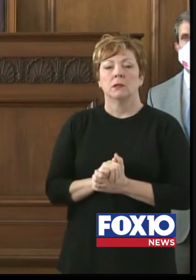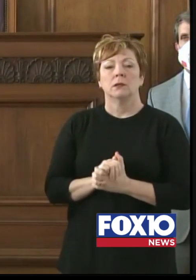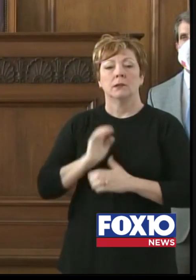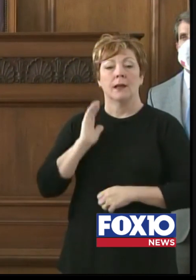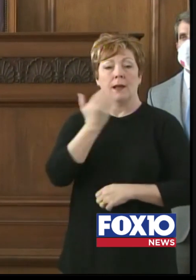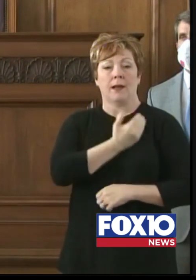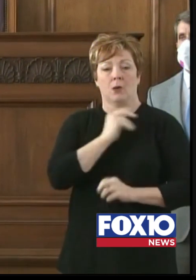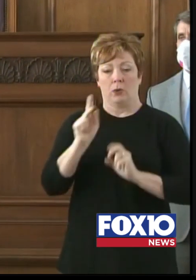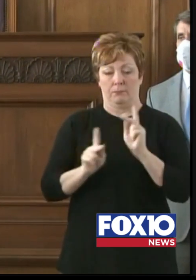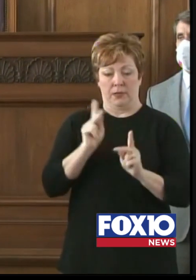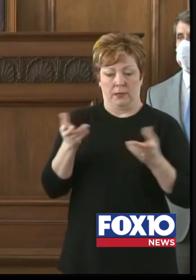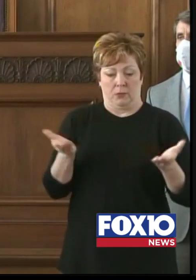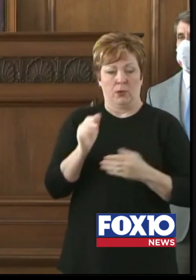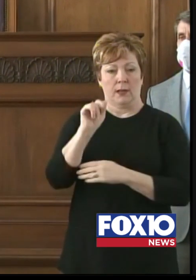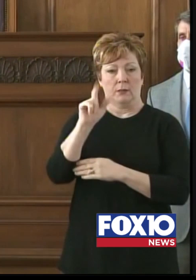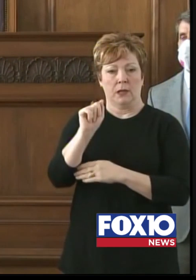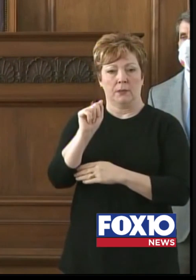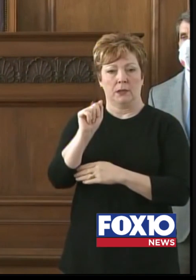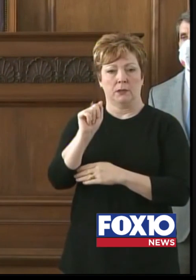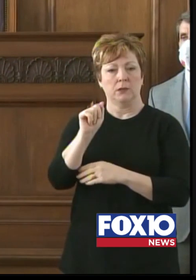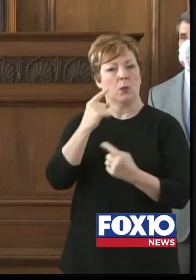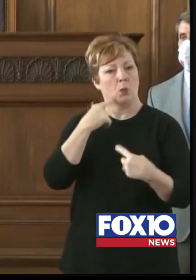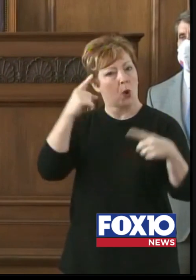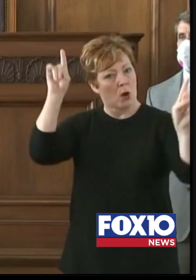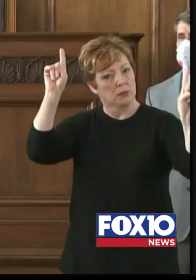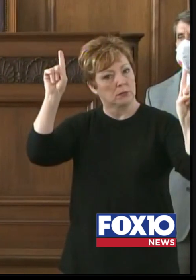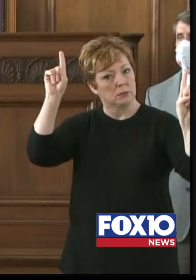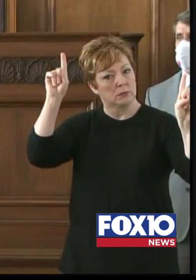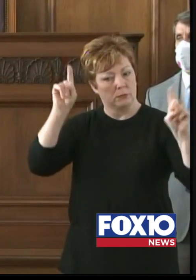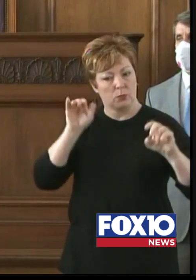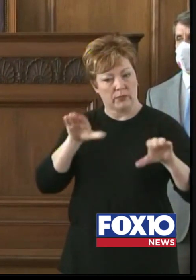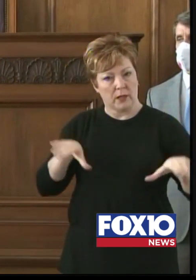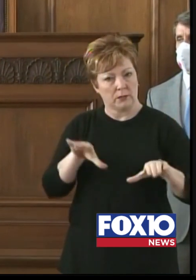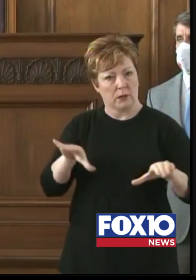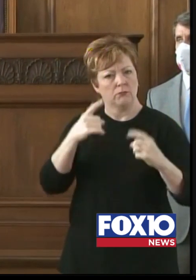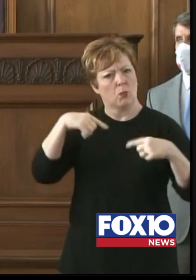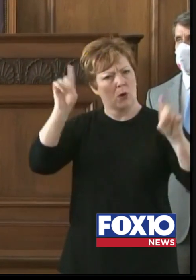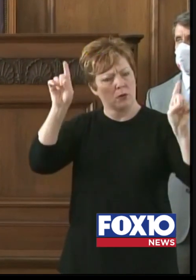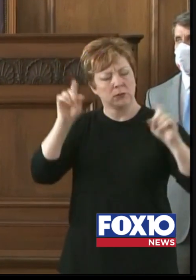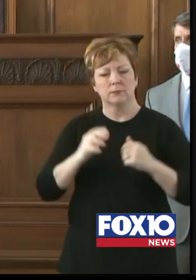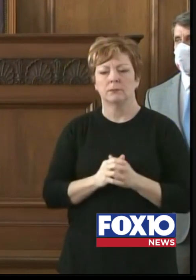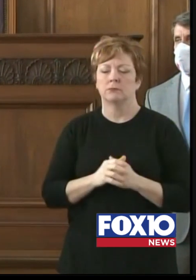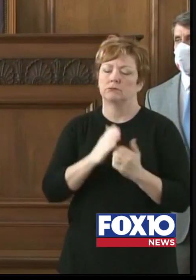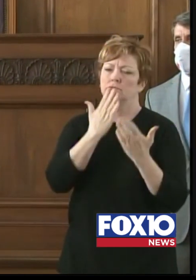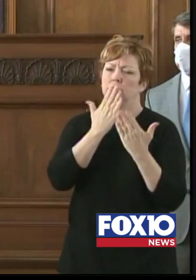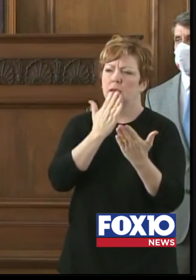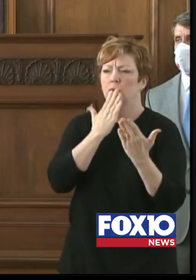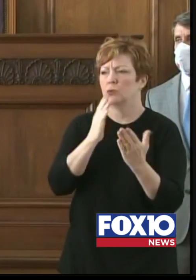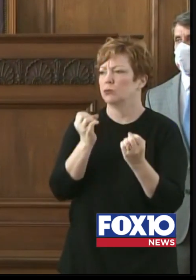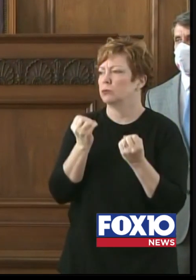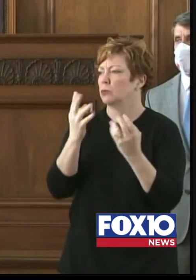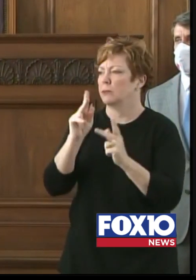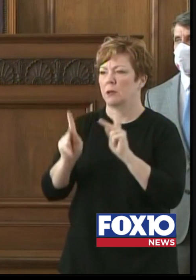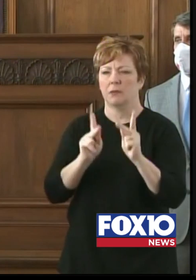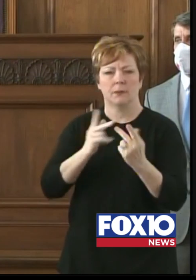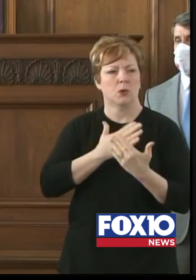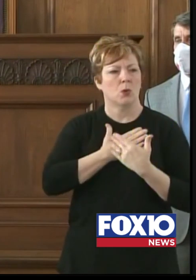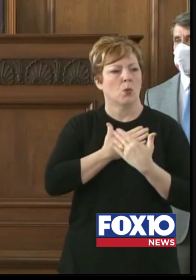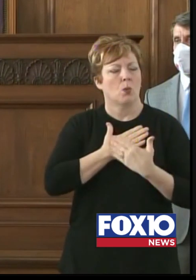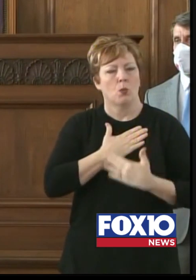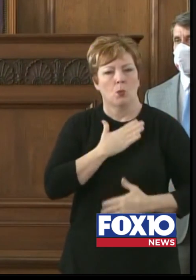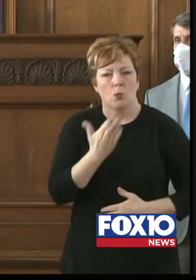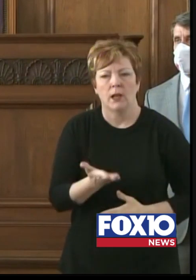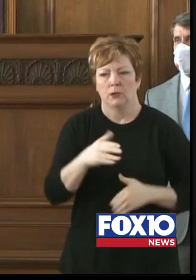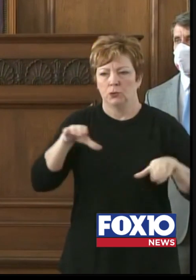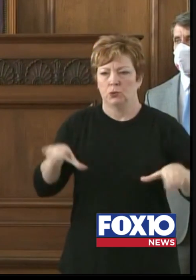done is working and I appreciate that so many people have been willing to do the